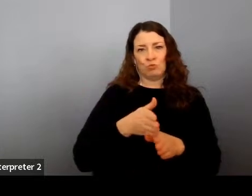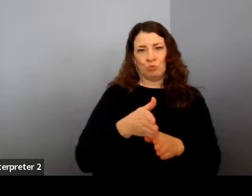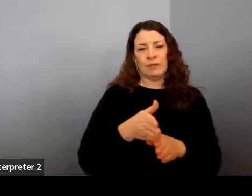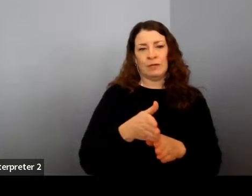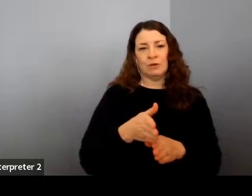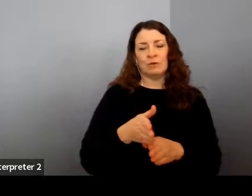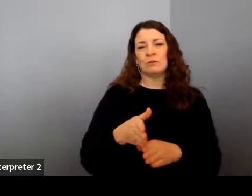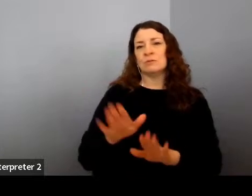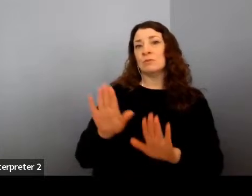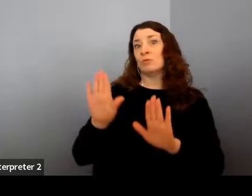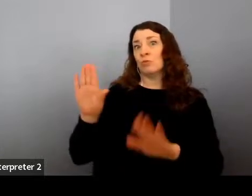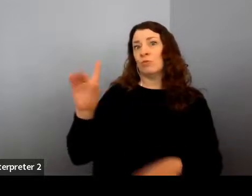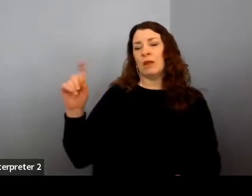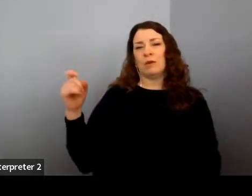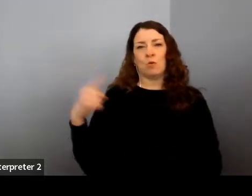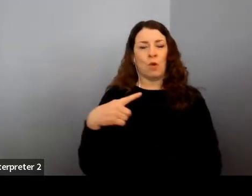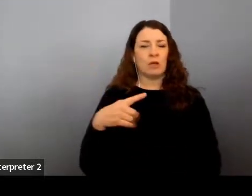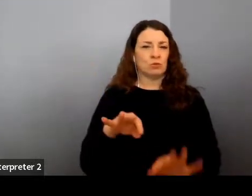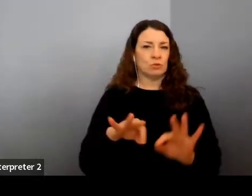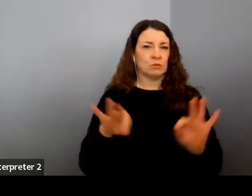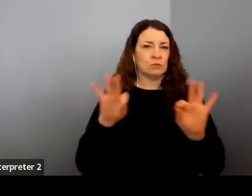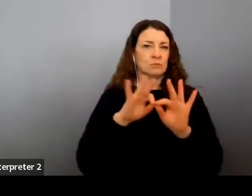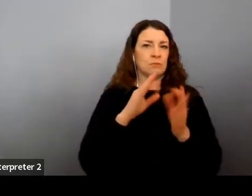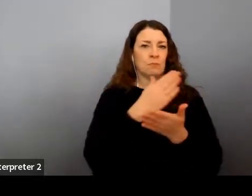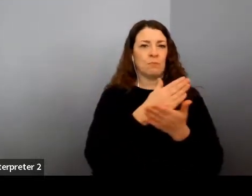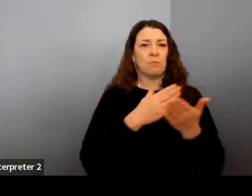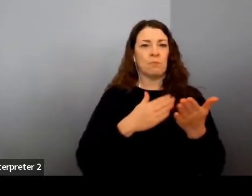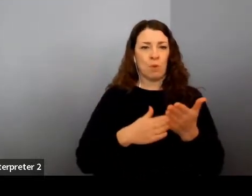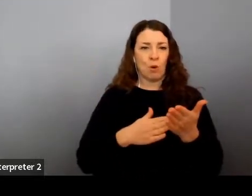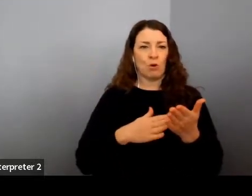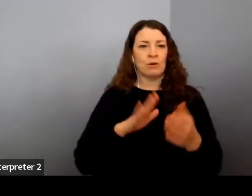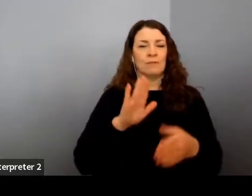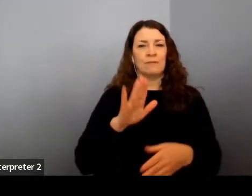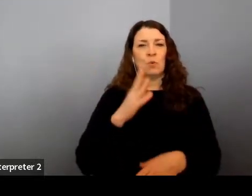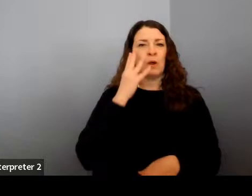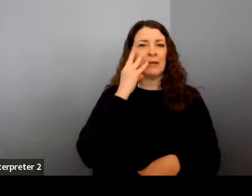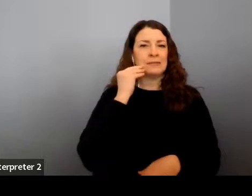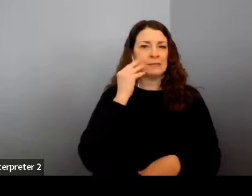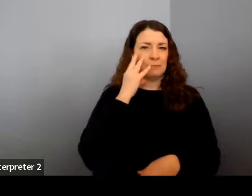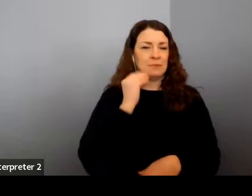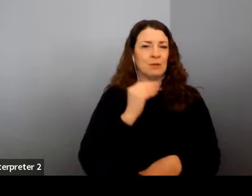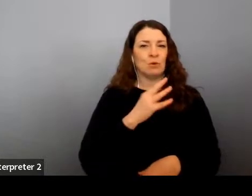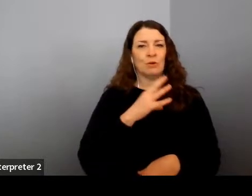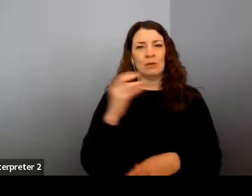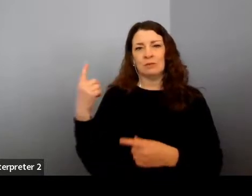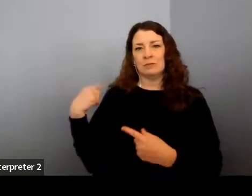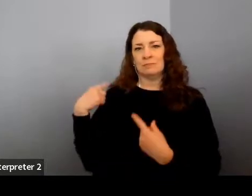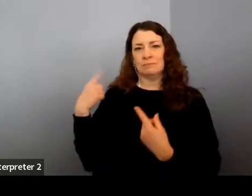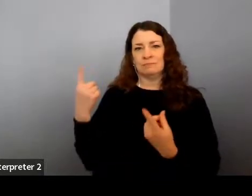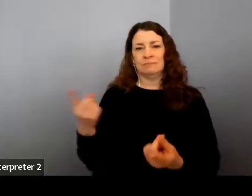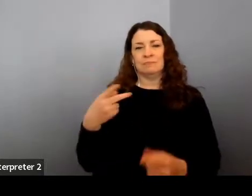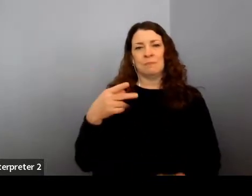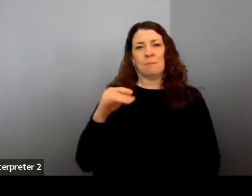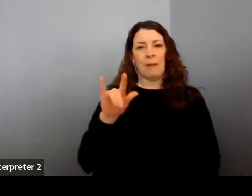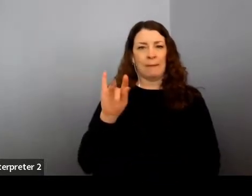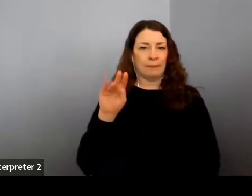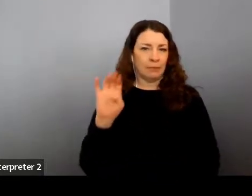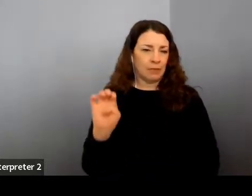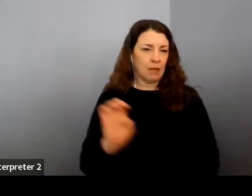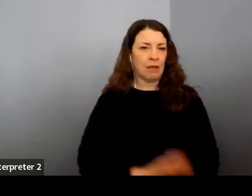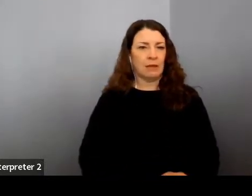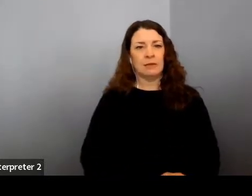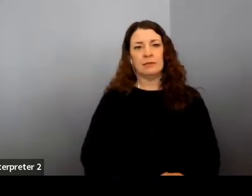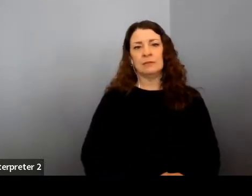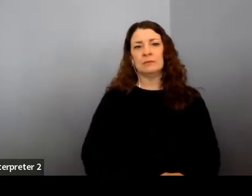there's, you know, part of its pipeline, part of its experience, right? And so there is a, you know, visible